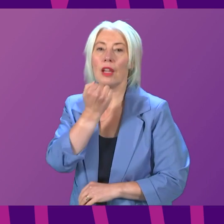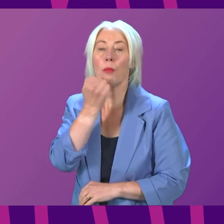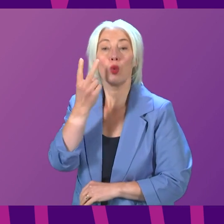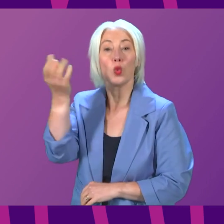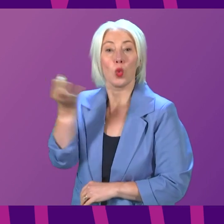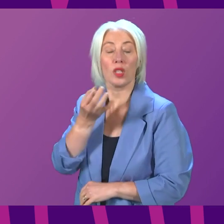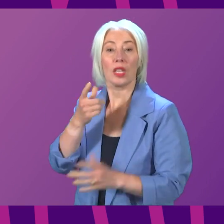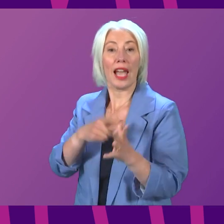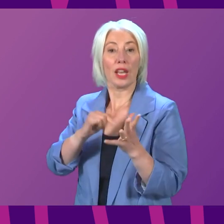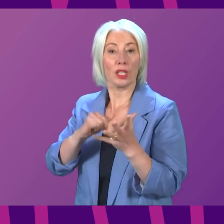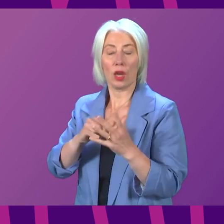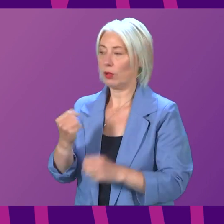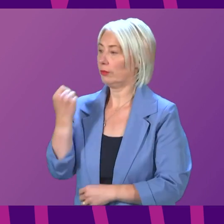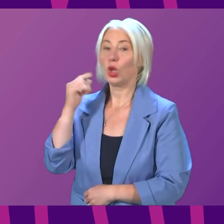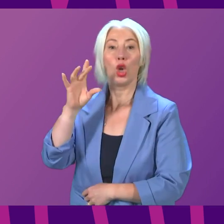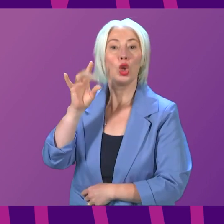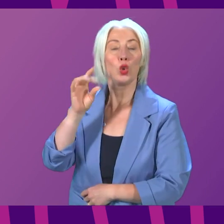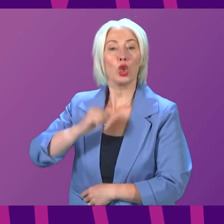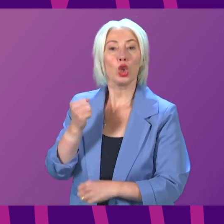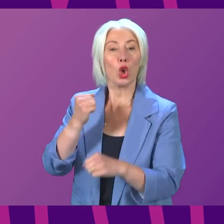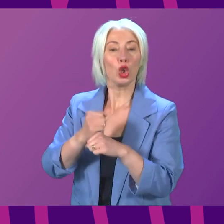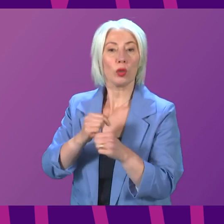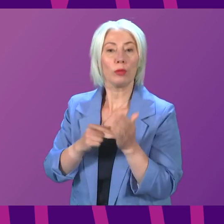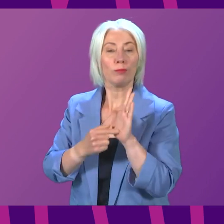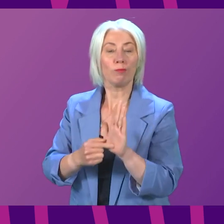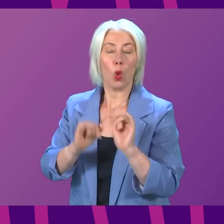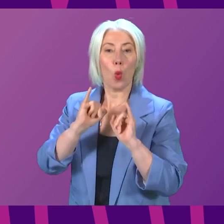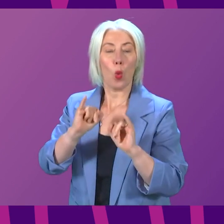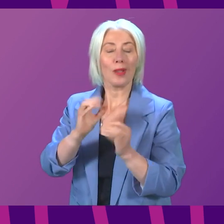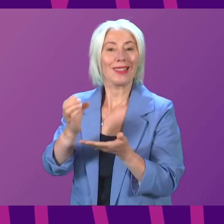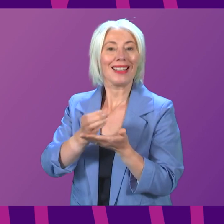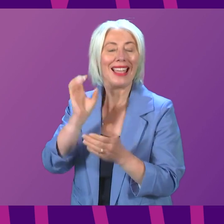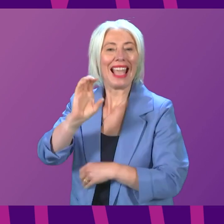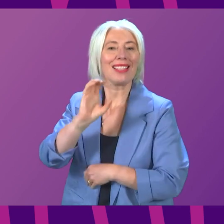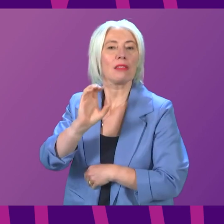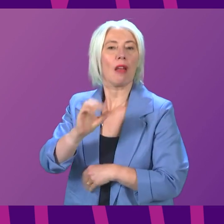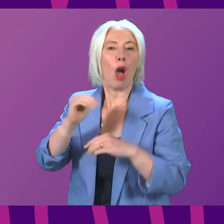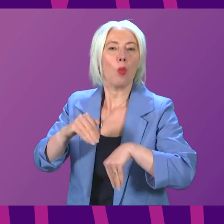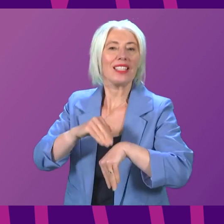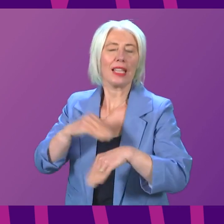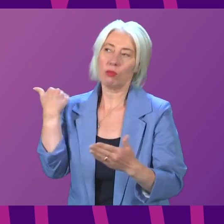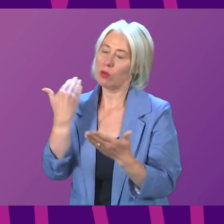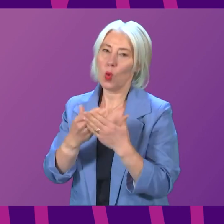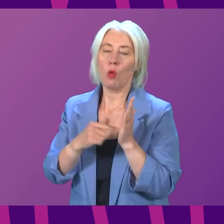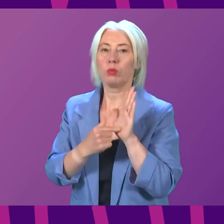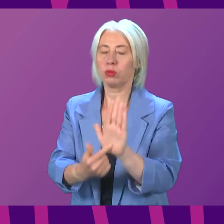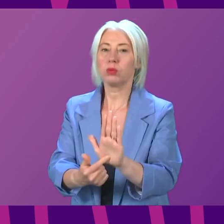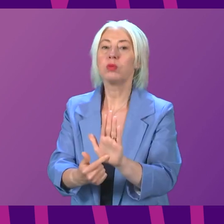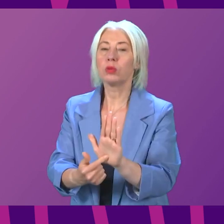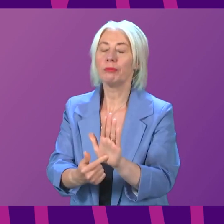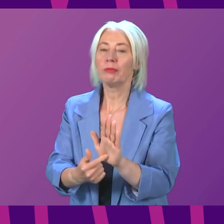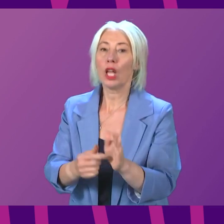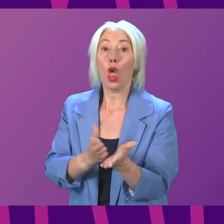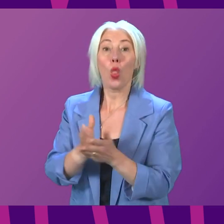On Tuesday, the Scottish Government published figures that showed the worst cancer waiting times on record. Even during COVID, cancer remained